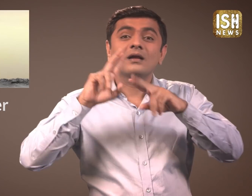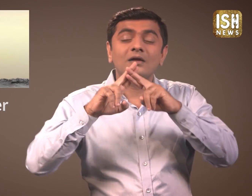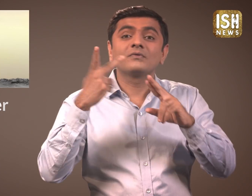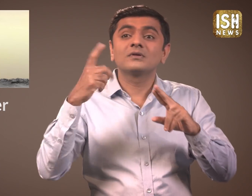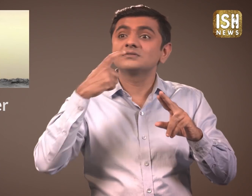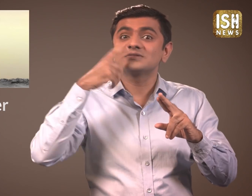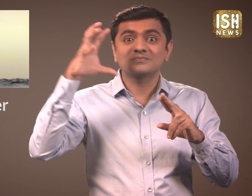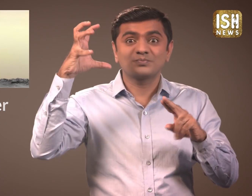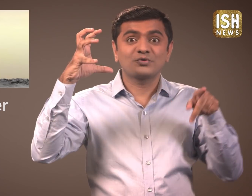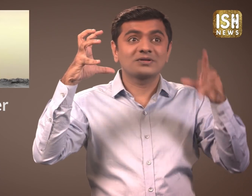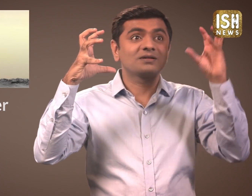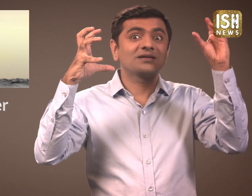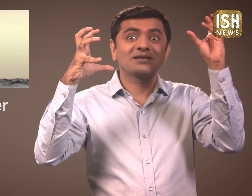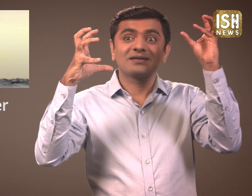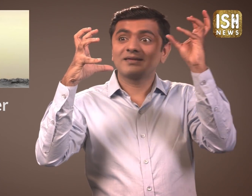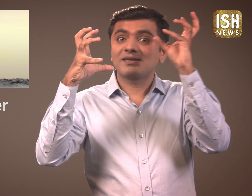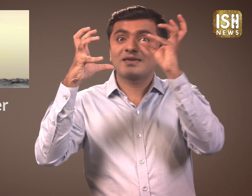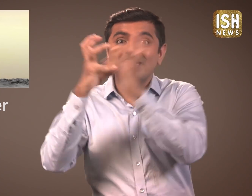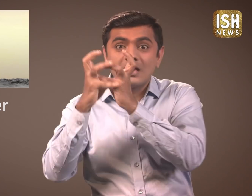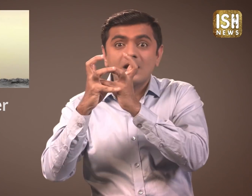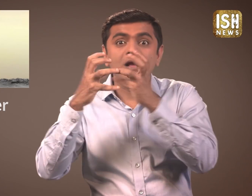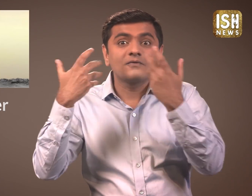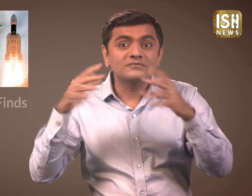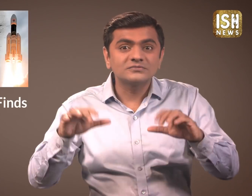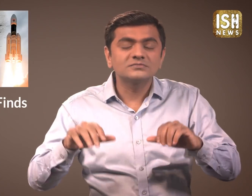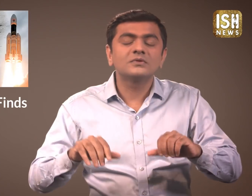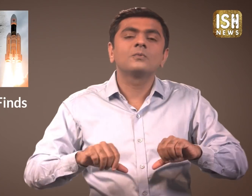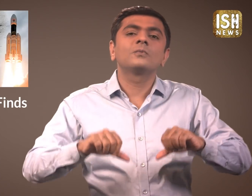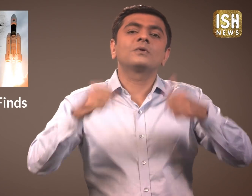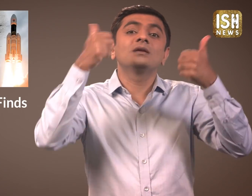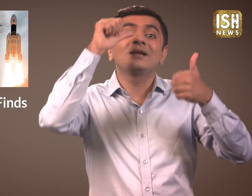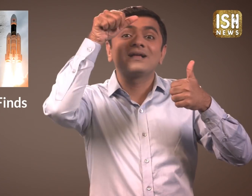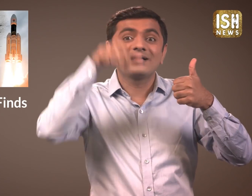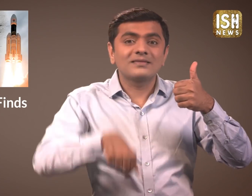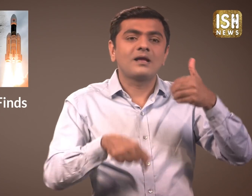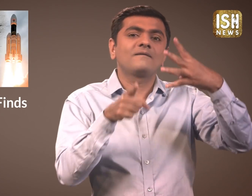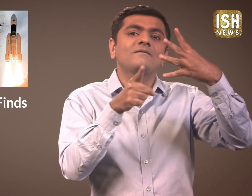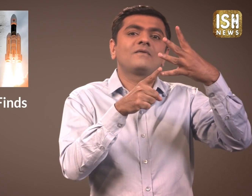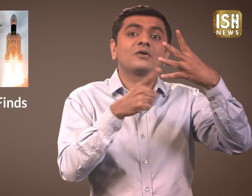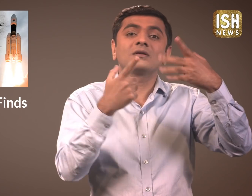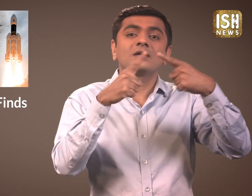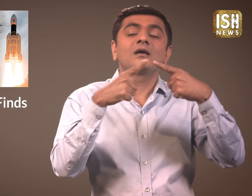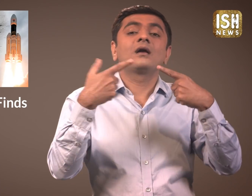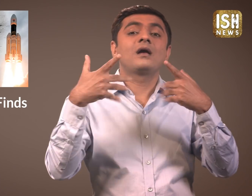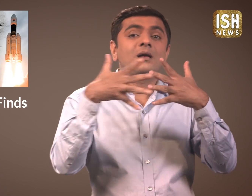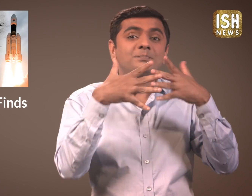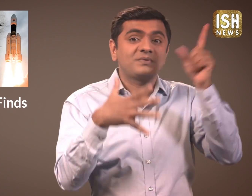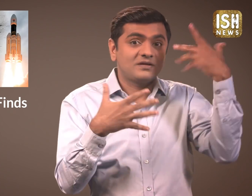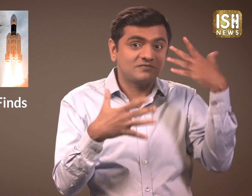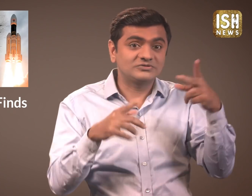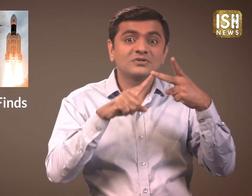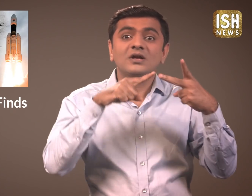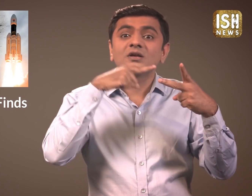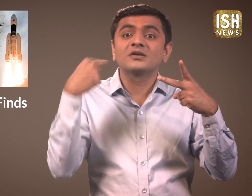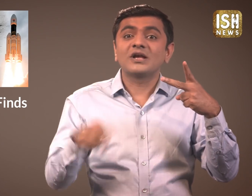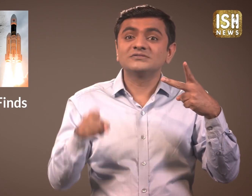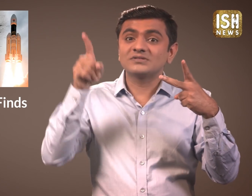If the Vikram Lander landed on the moon, India would become the fourth country to do it. America, Russia